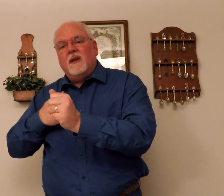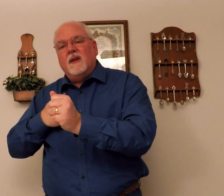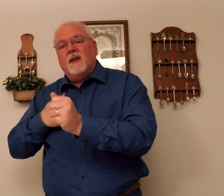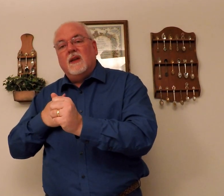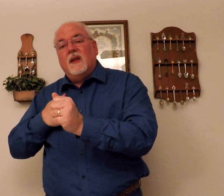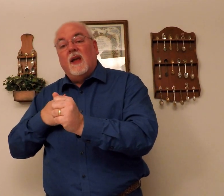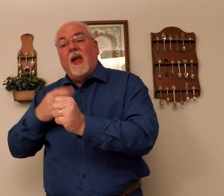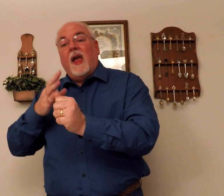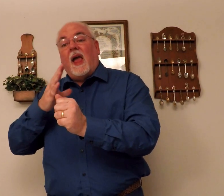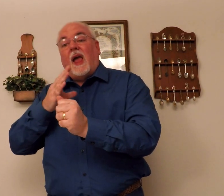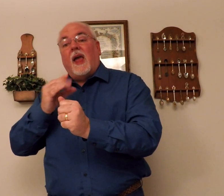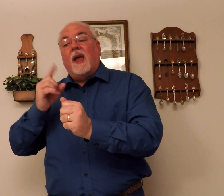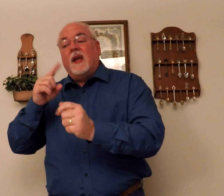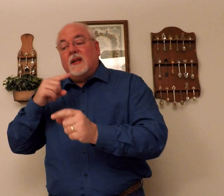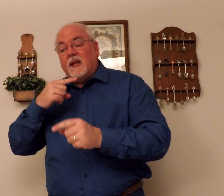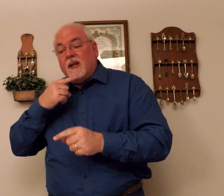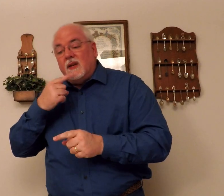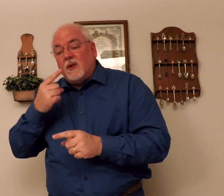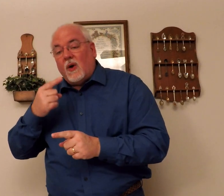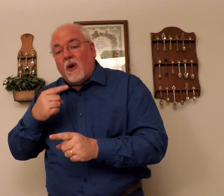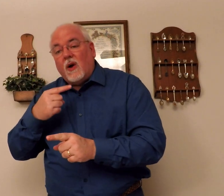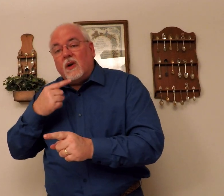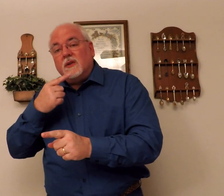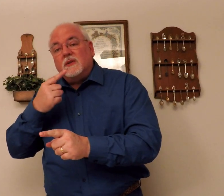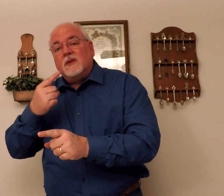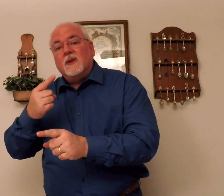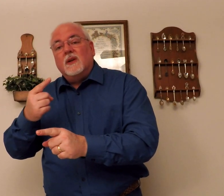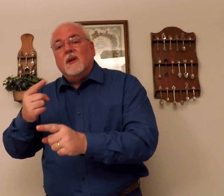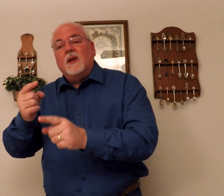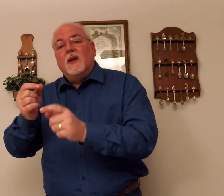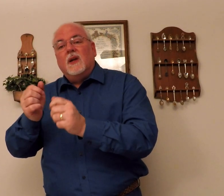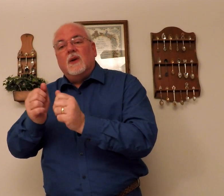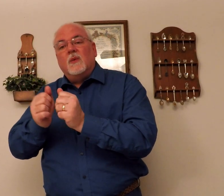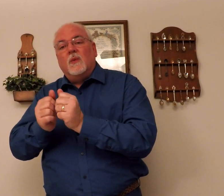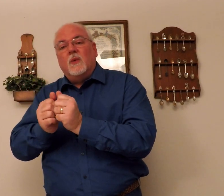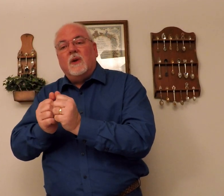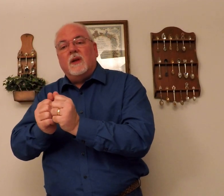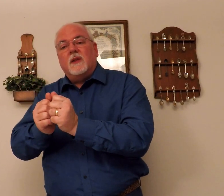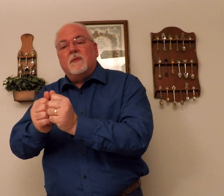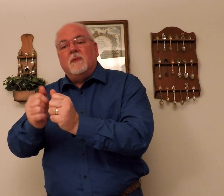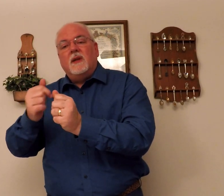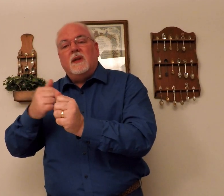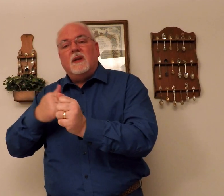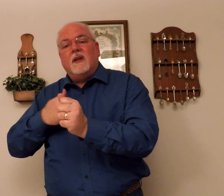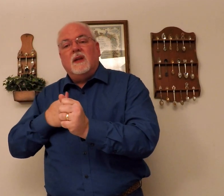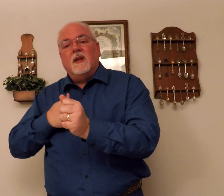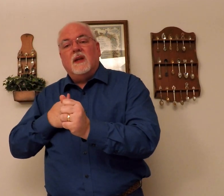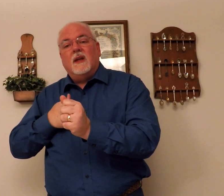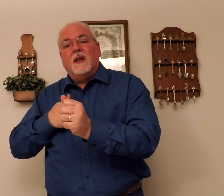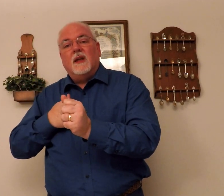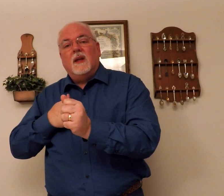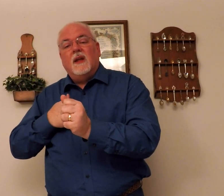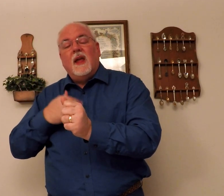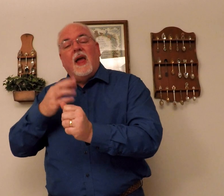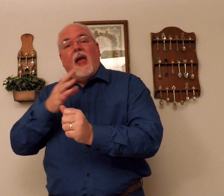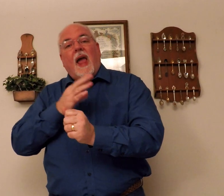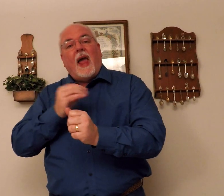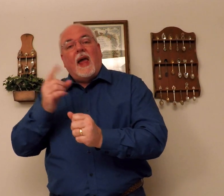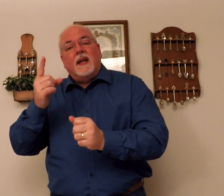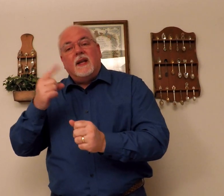and he talks with me and